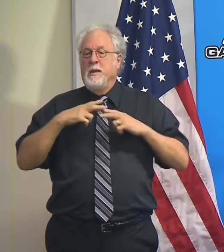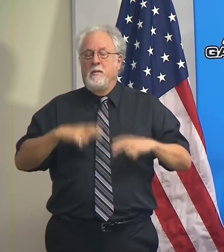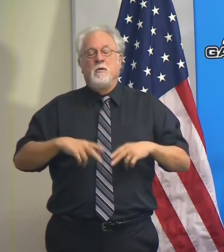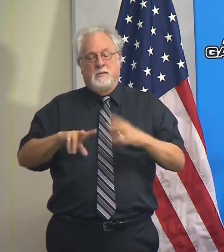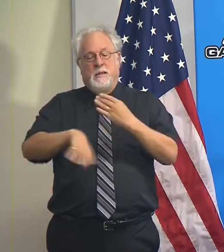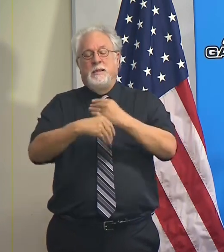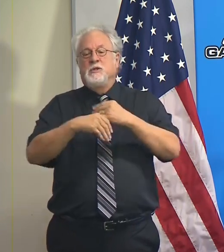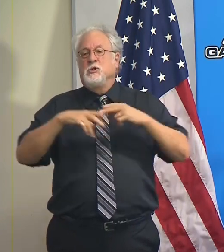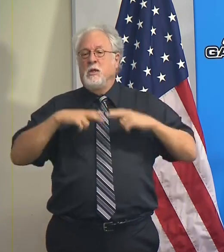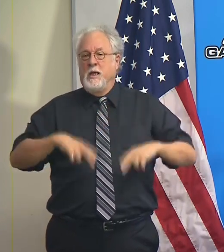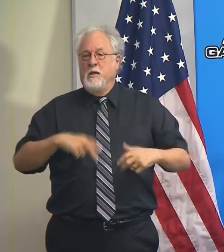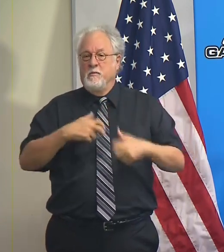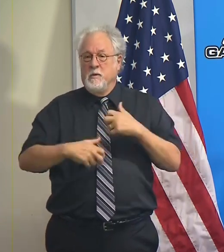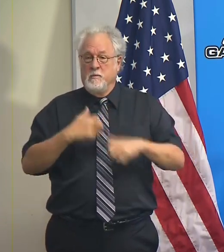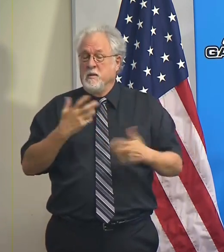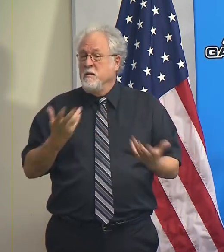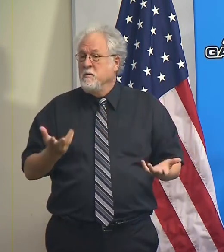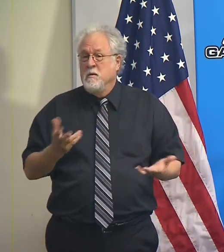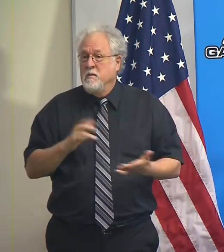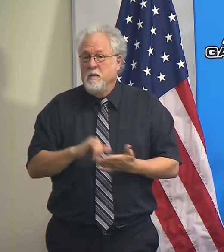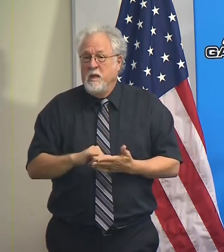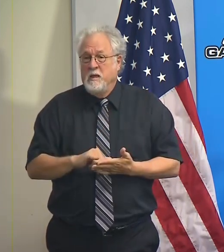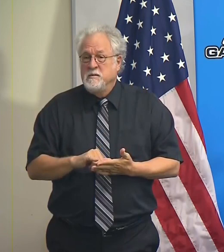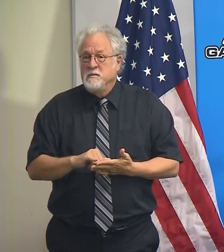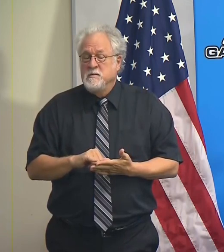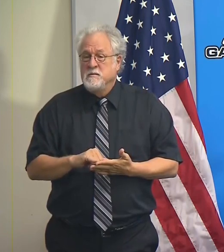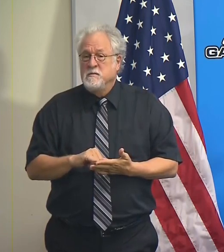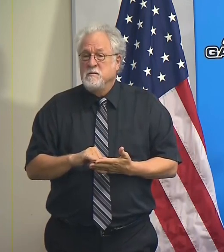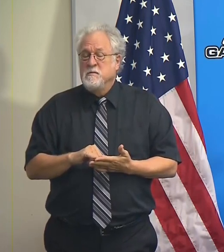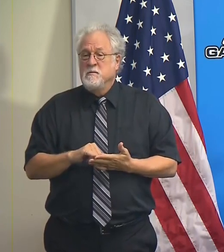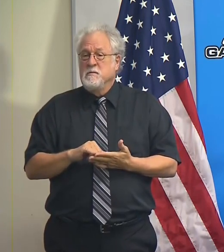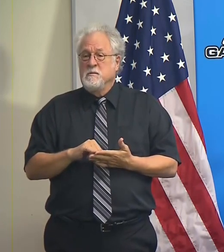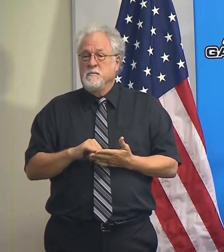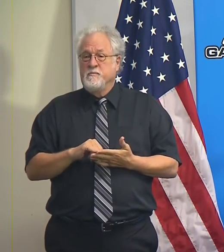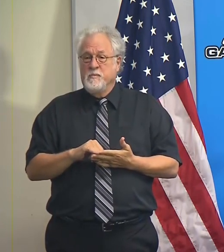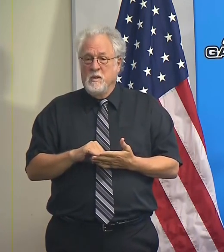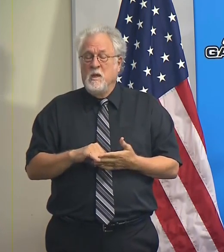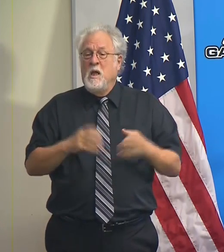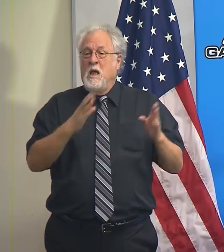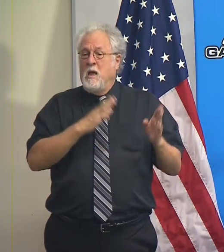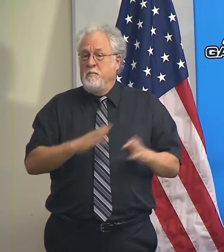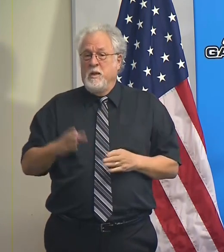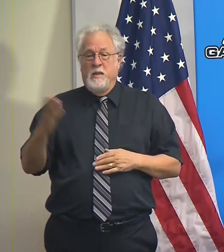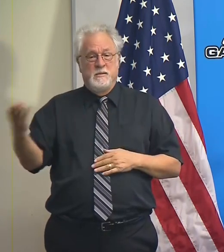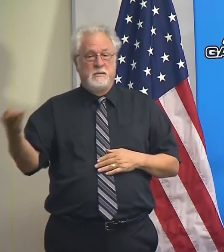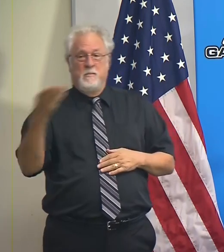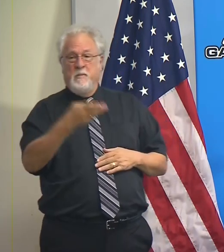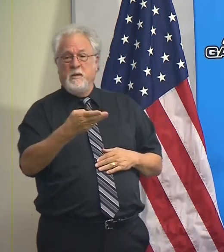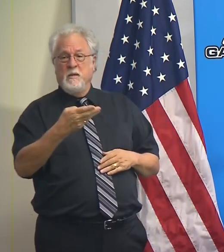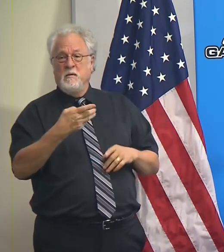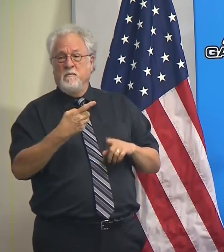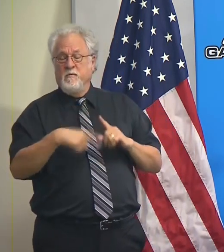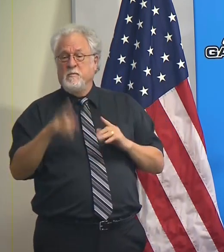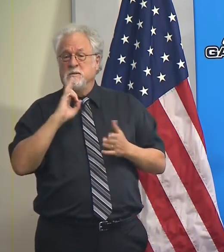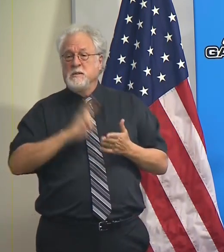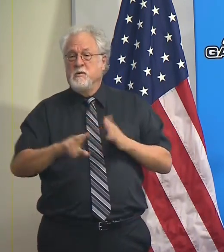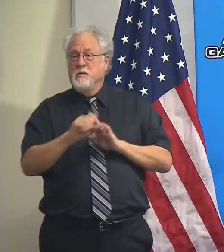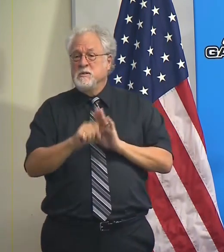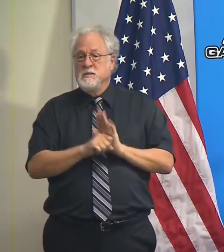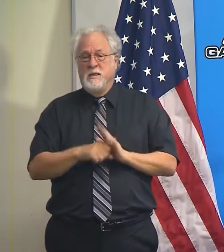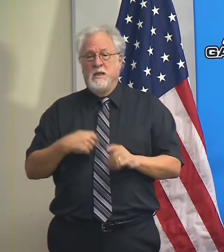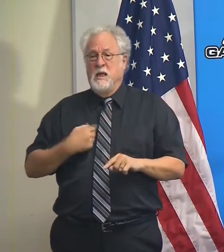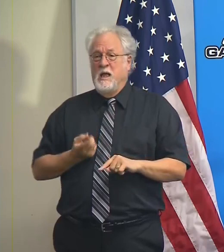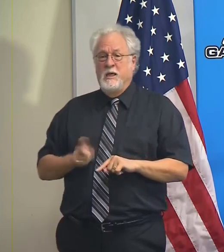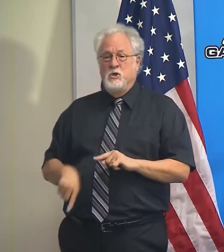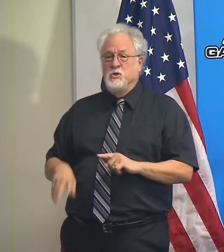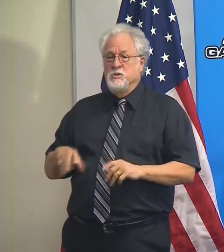so long. So that was obviously a plan that was submitted by the Secretary of State that I just